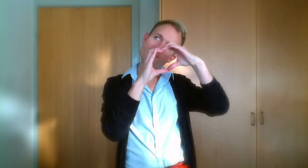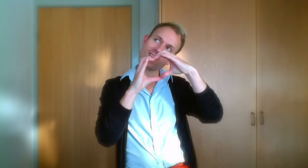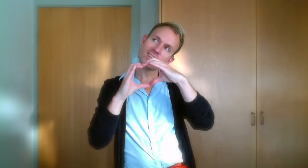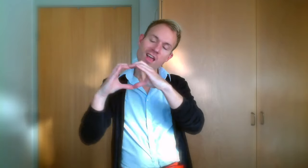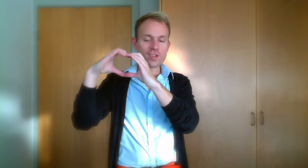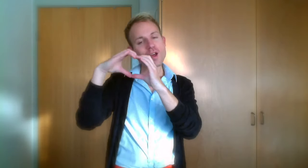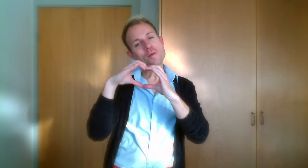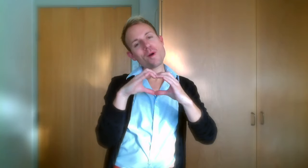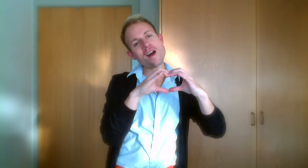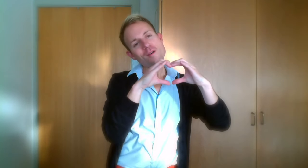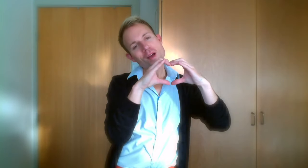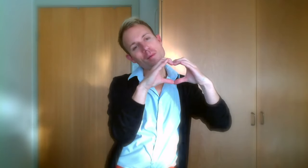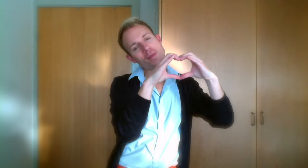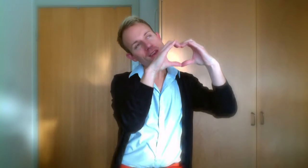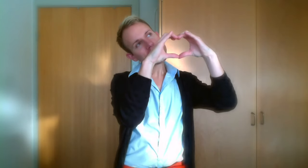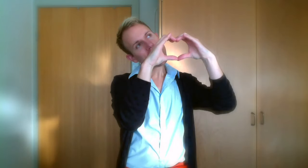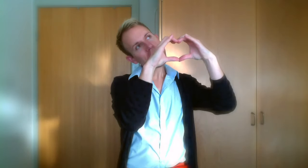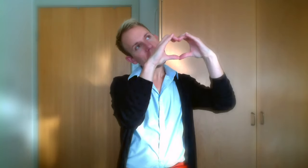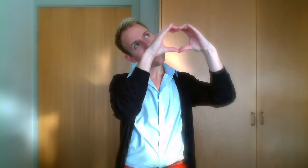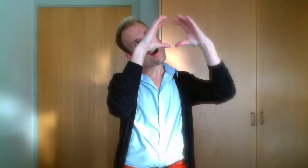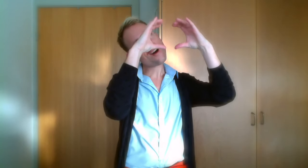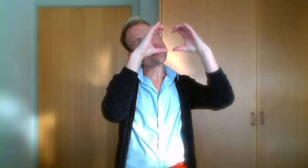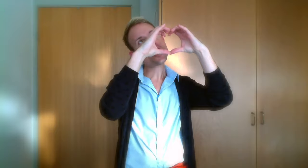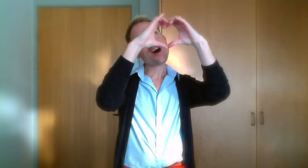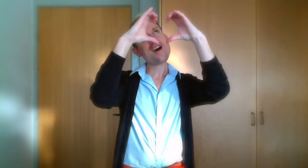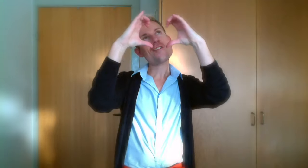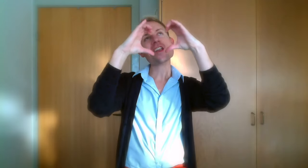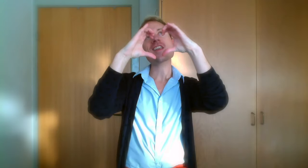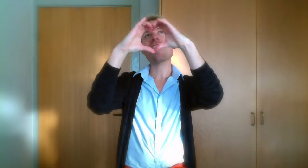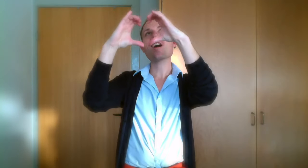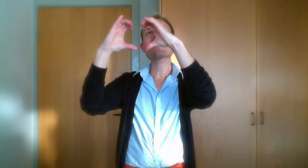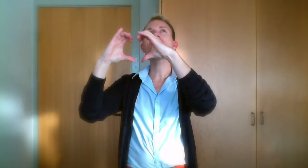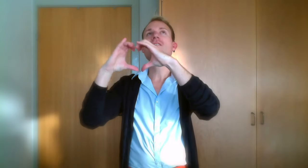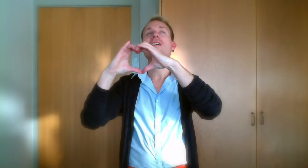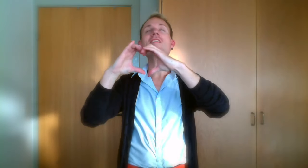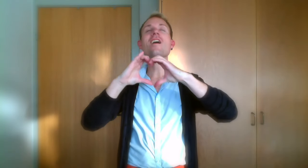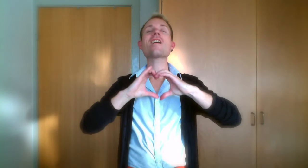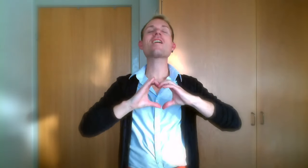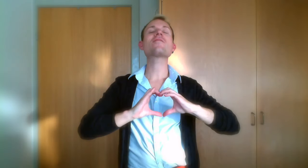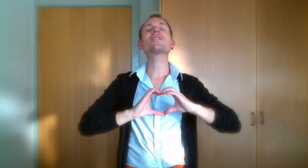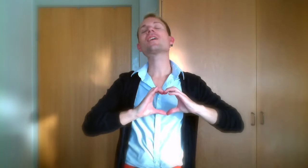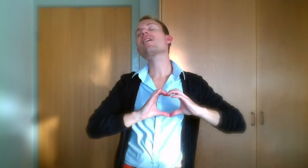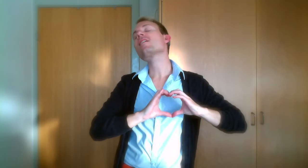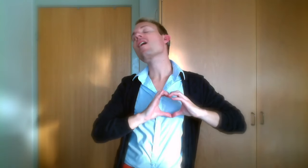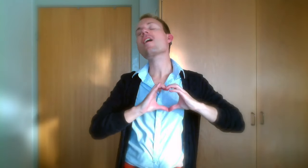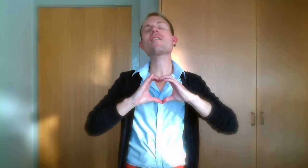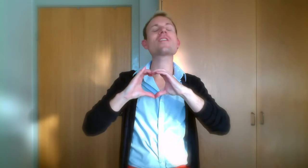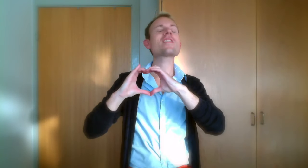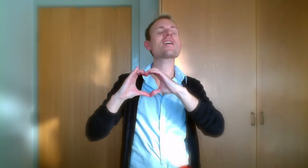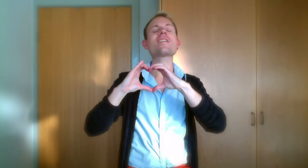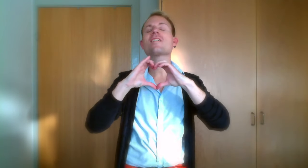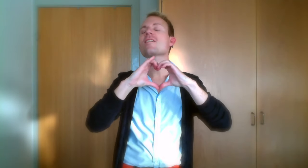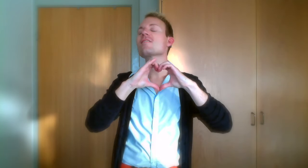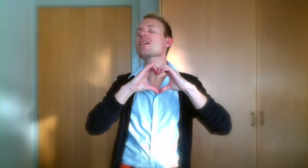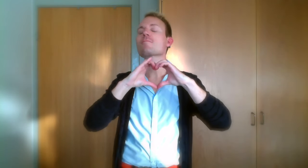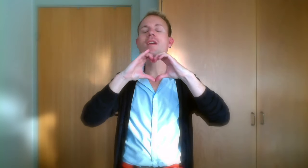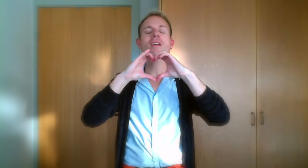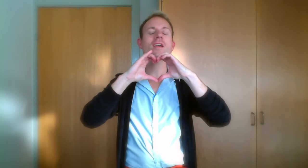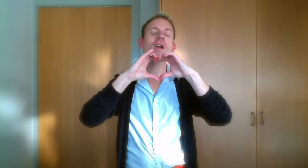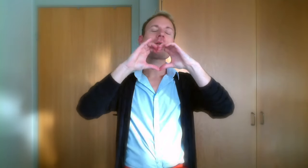I would've made our love eternally Letting out the love, life alive I would've seen what we say, I gotta put my right